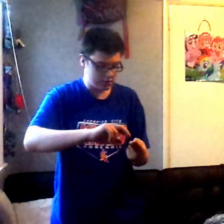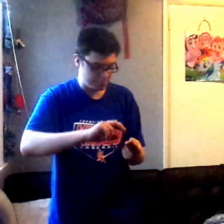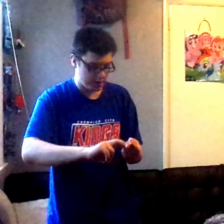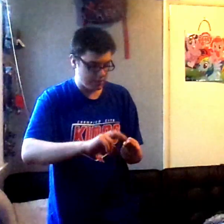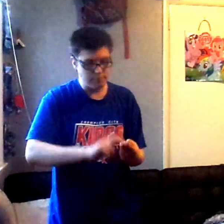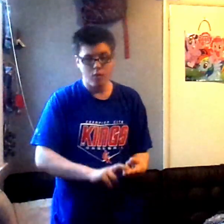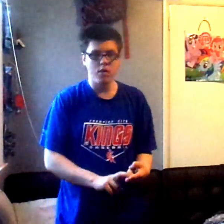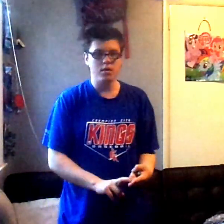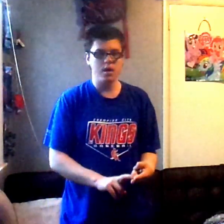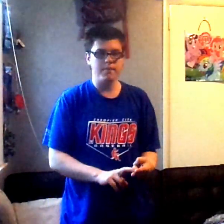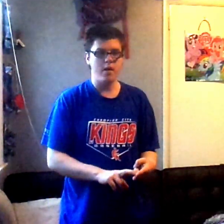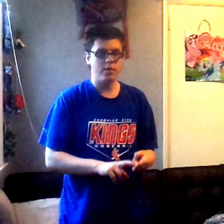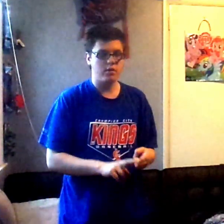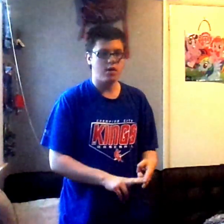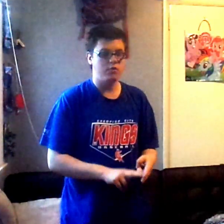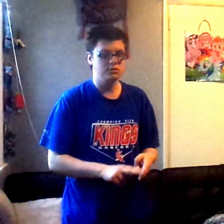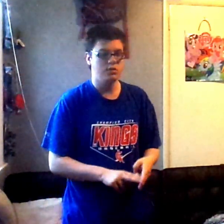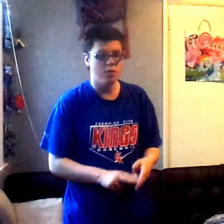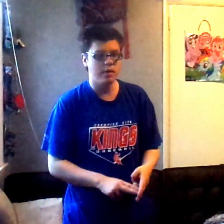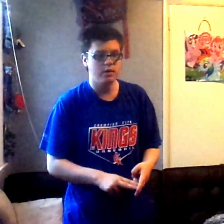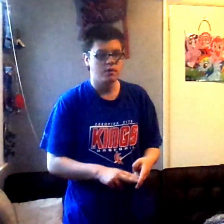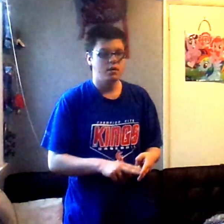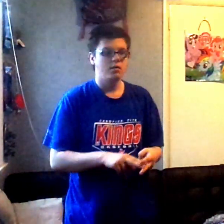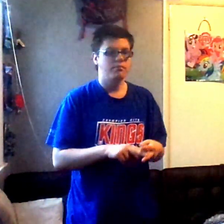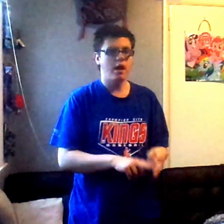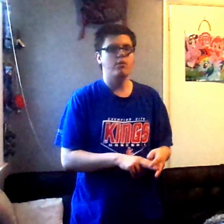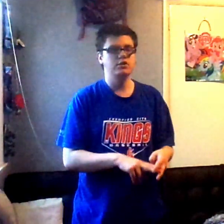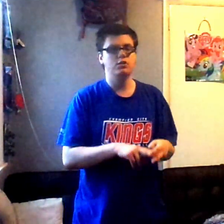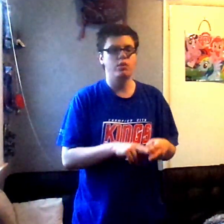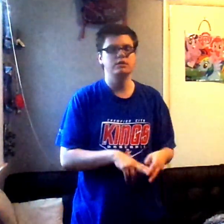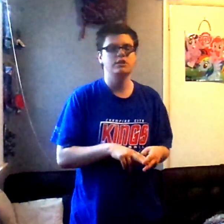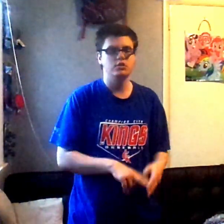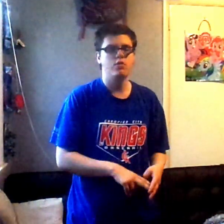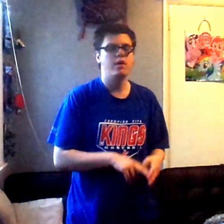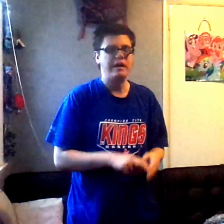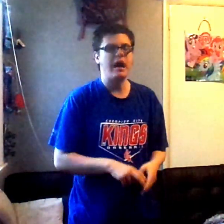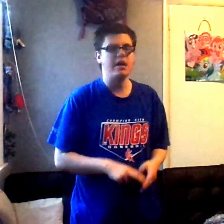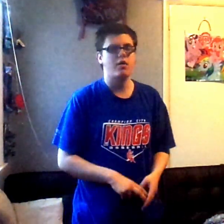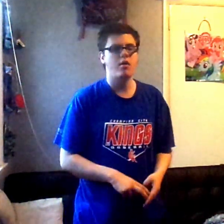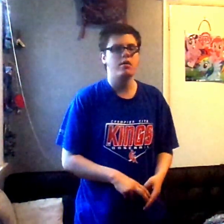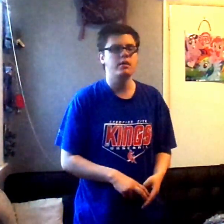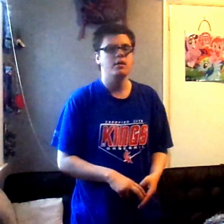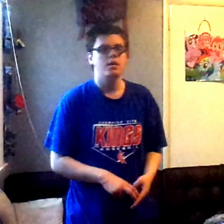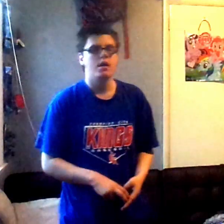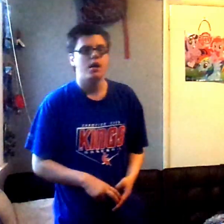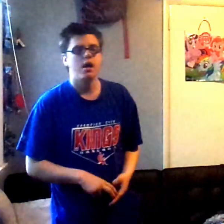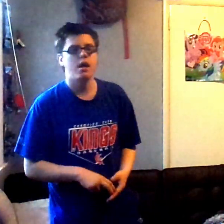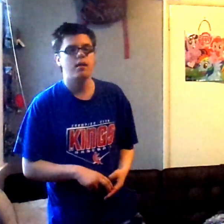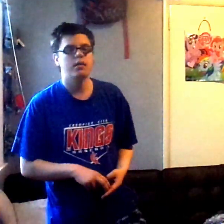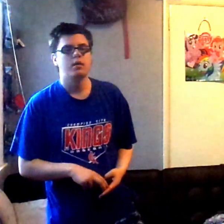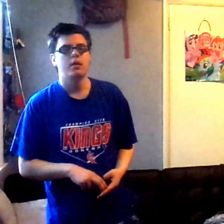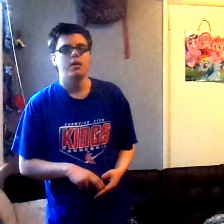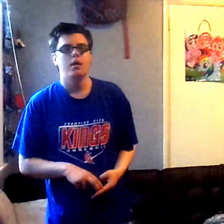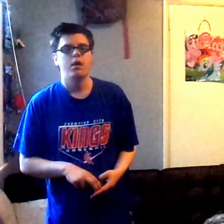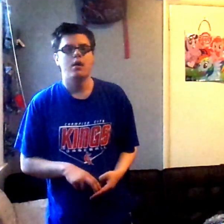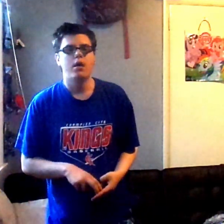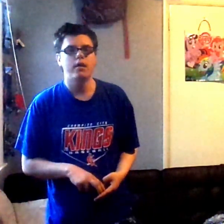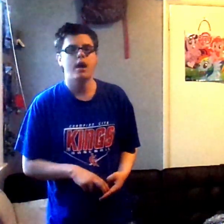explain more about what Carly was doing back when she wasn't doing iCarly. And, on how